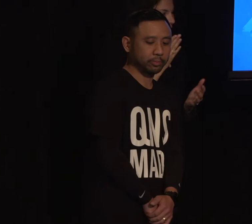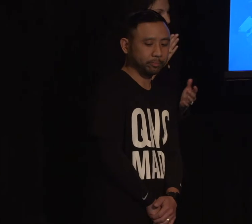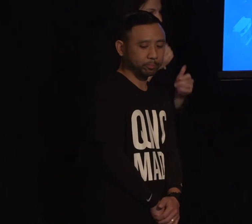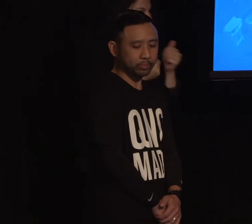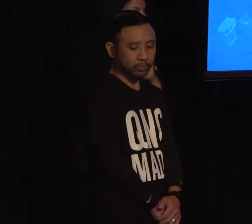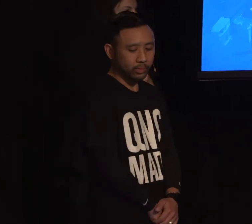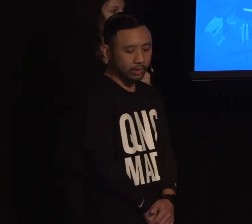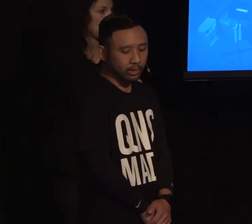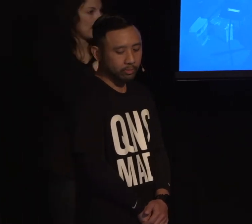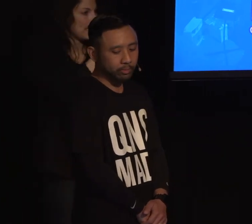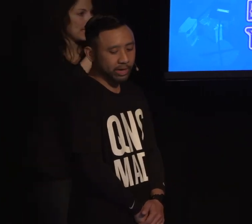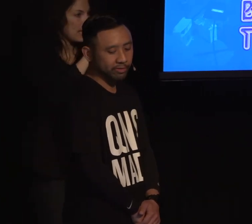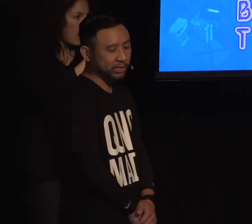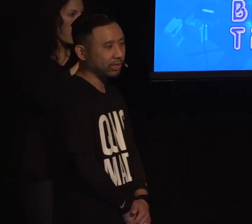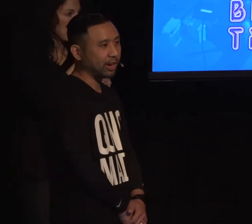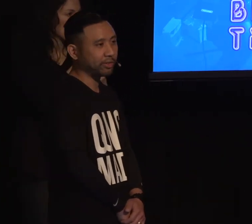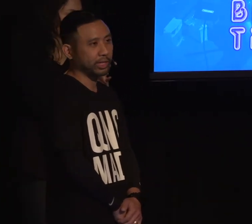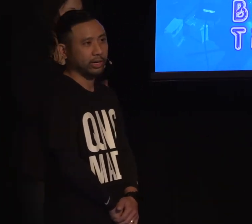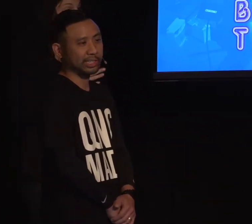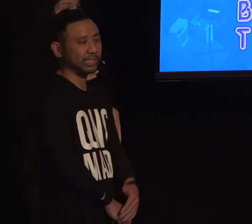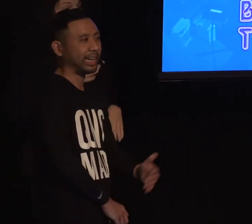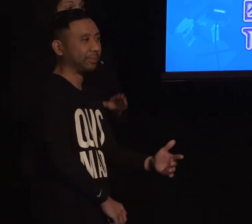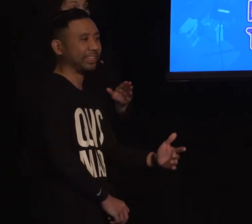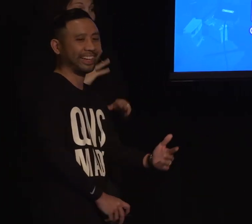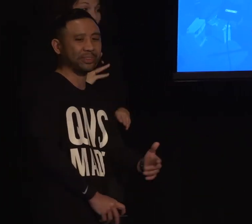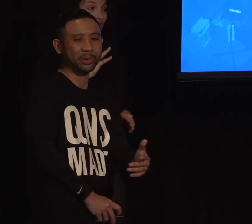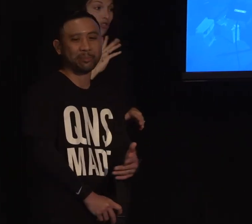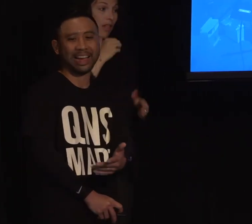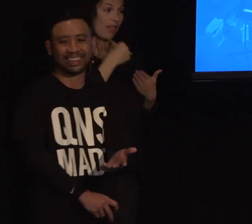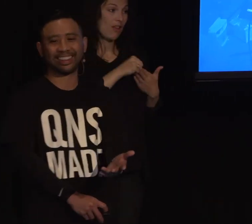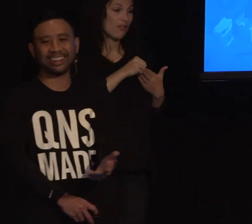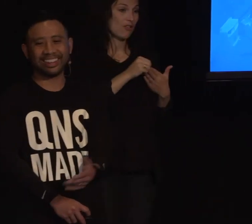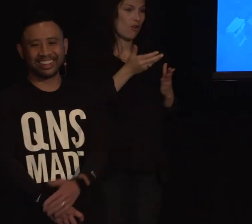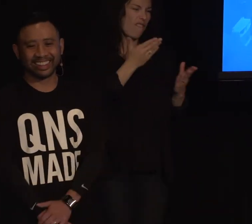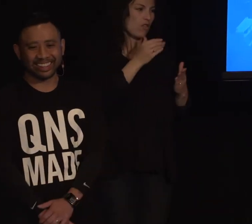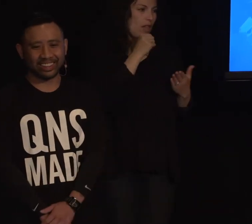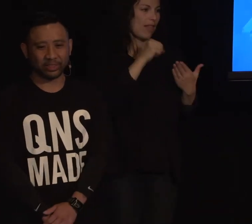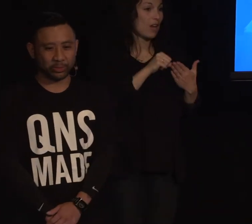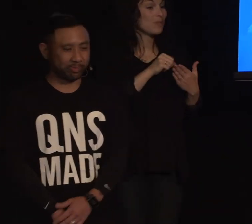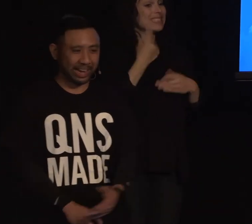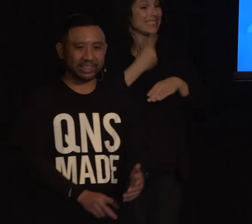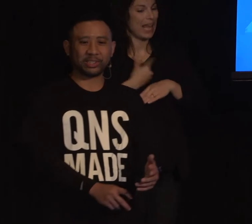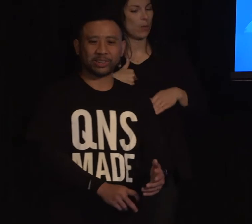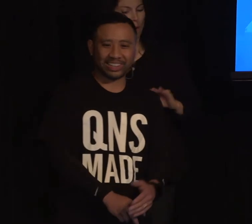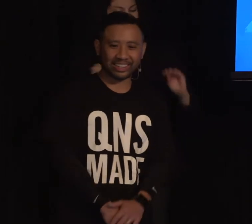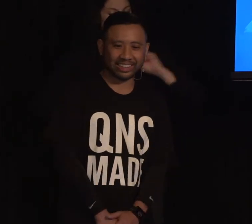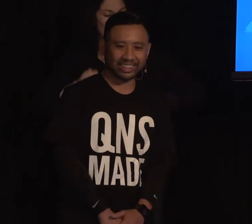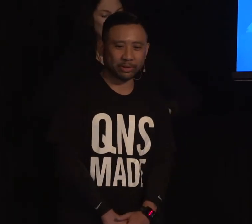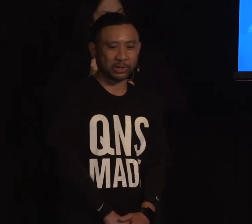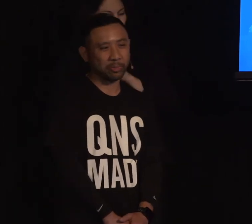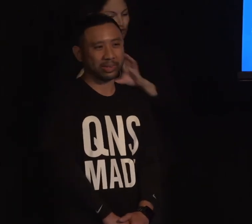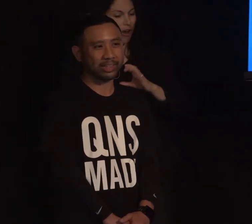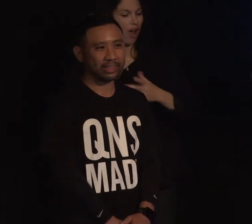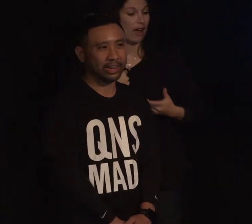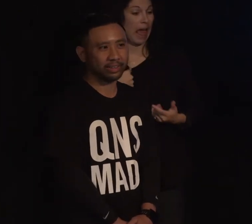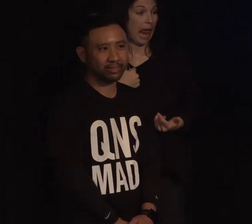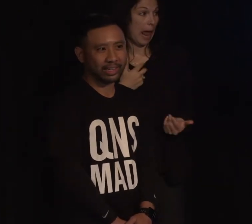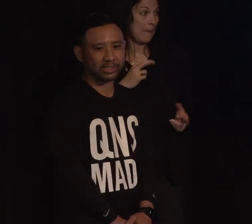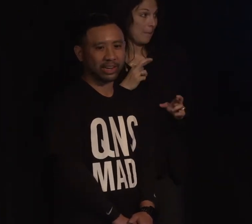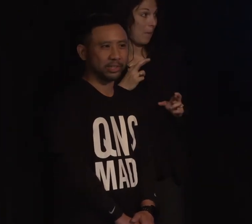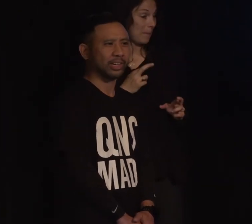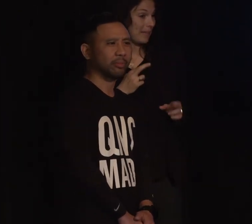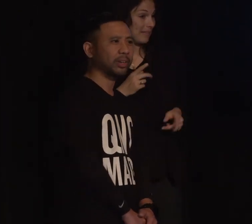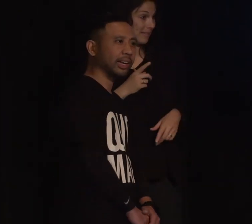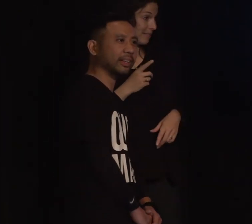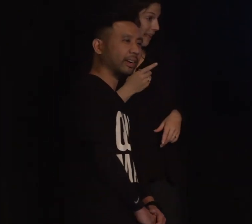Duo. My official offer letter actually came the day that we were packing you know that we were packing the truck and I was hoping that yeah I'd